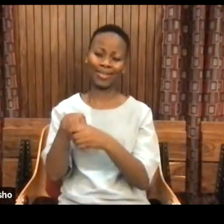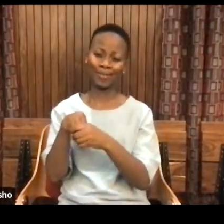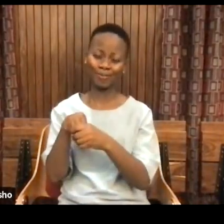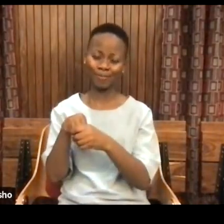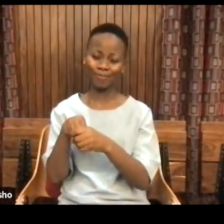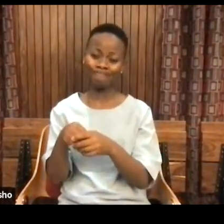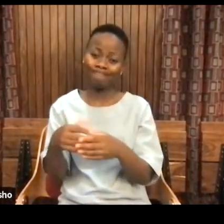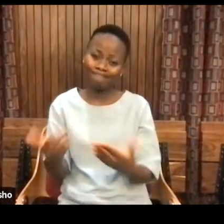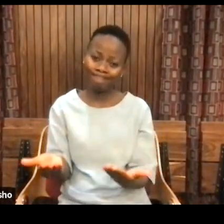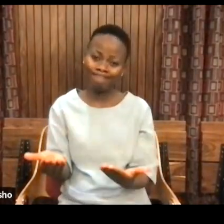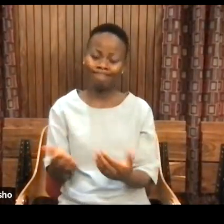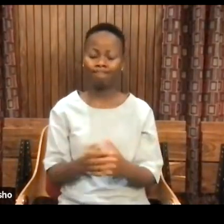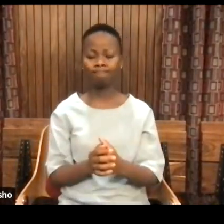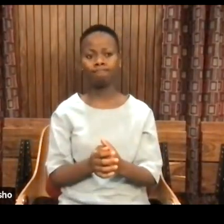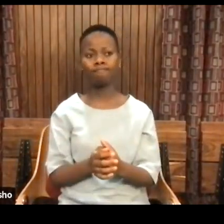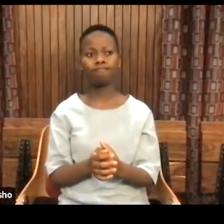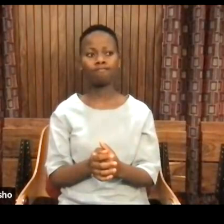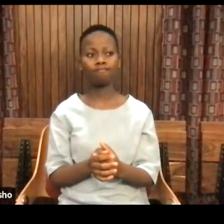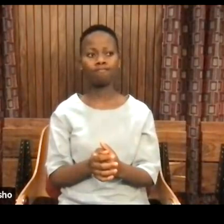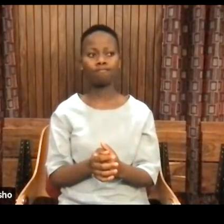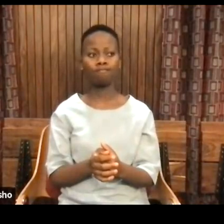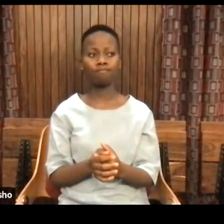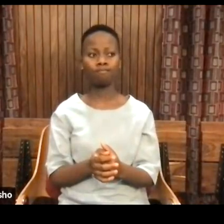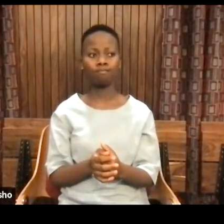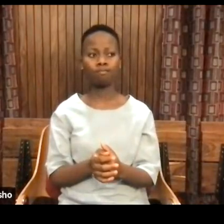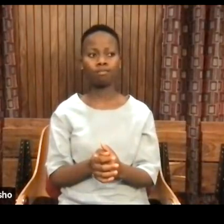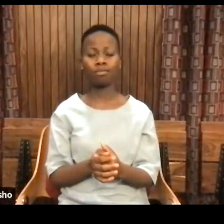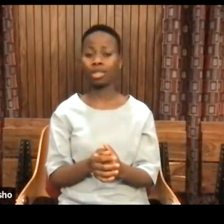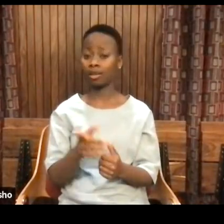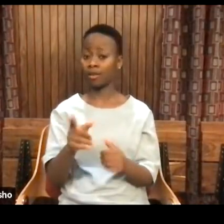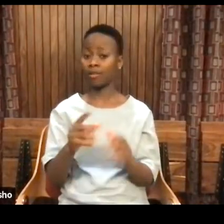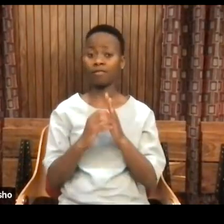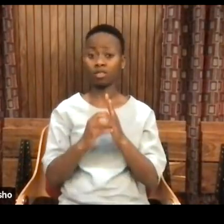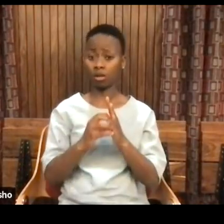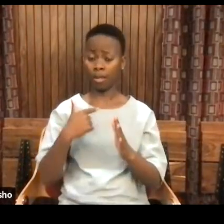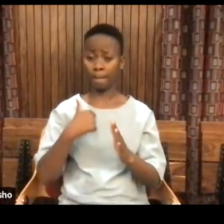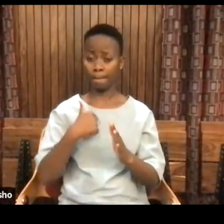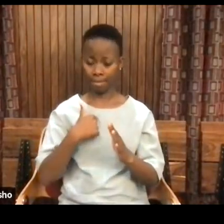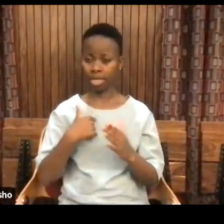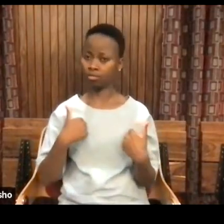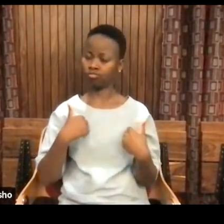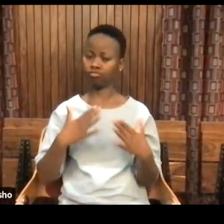Lies. For instance, I open up with a 6A pattern.